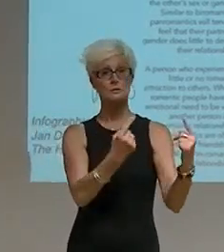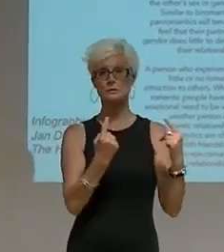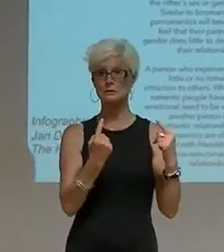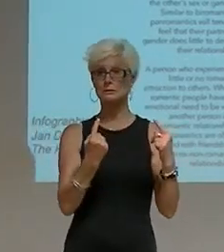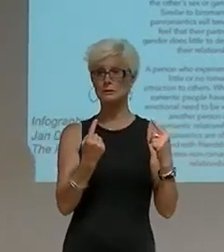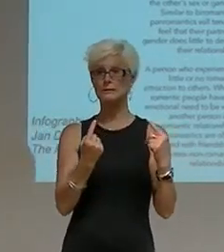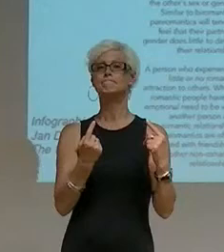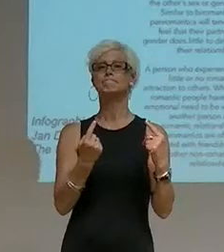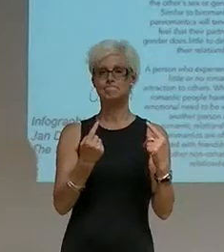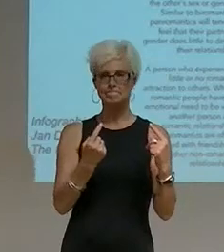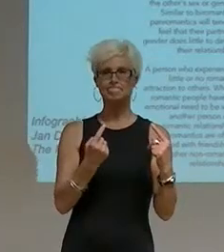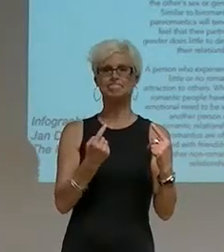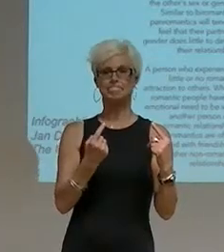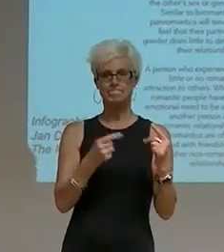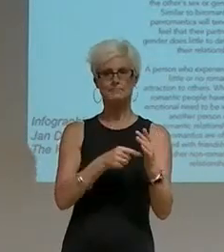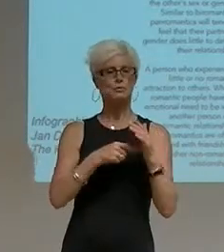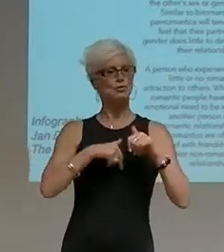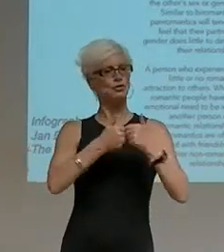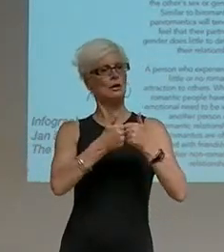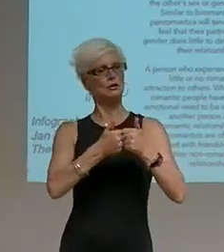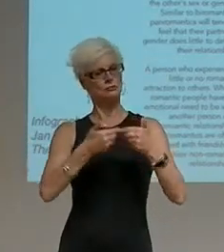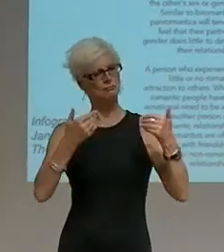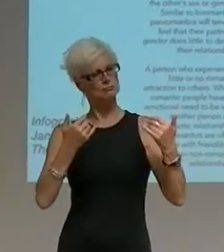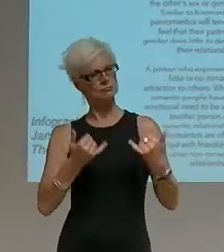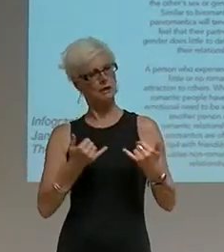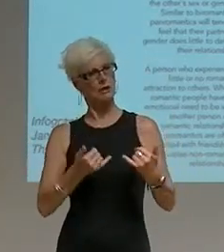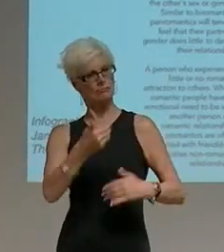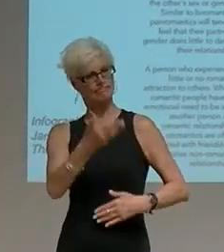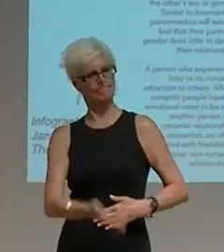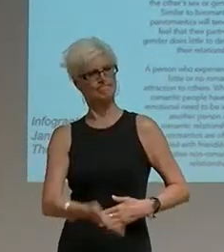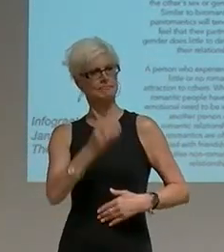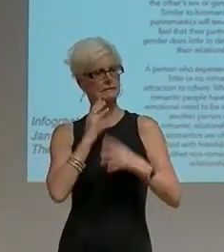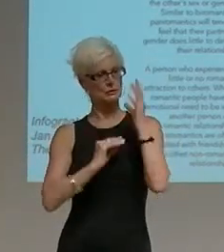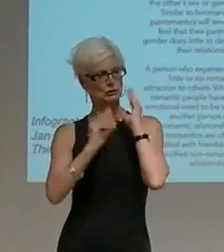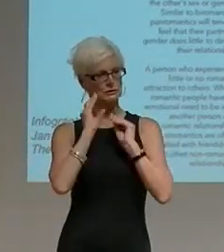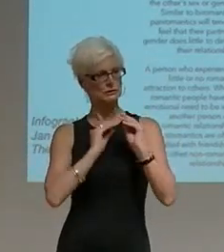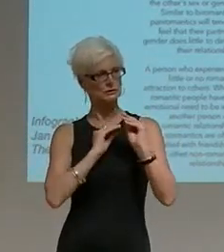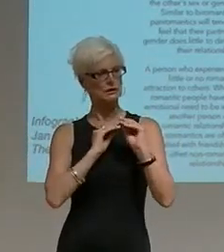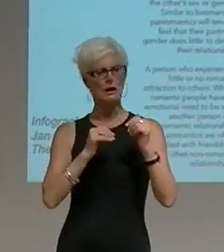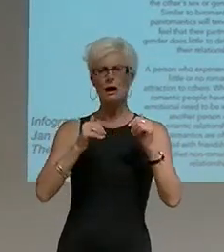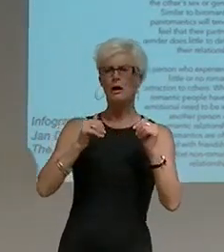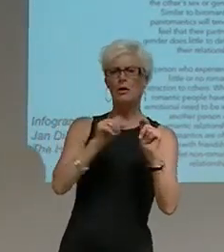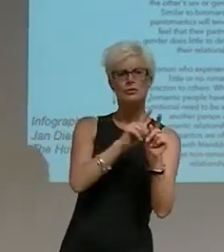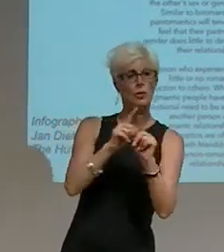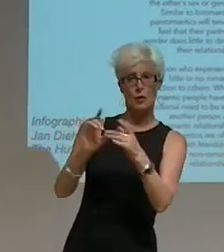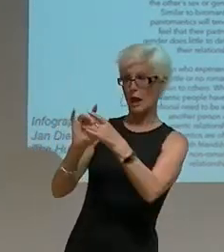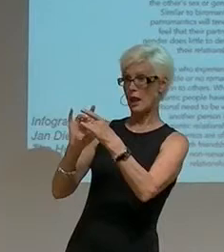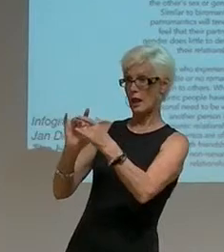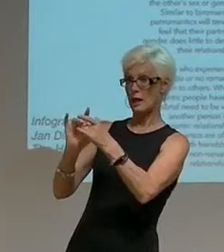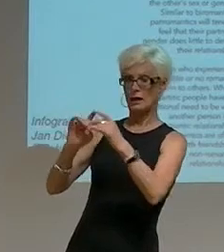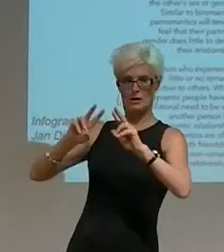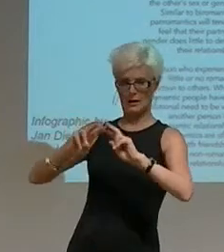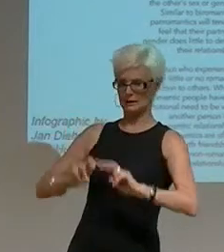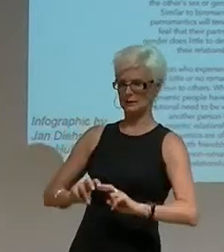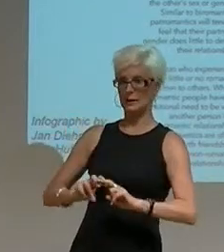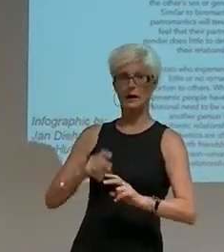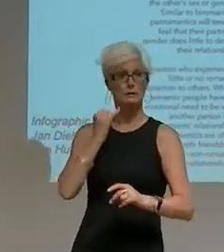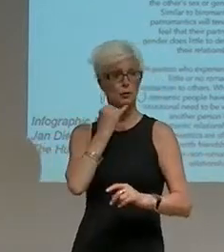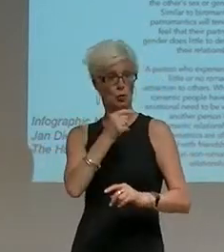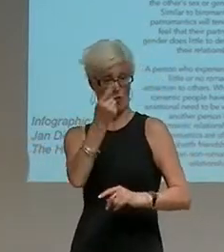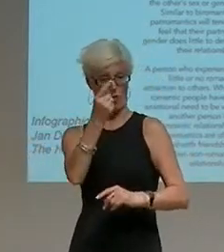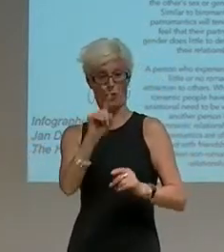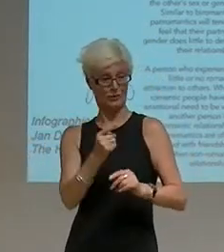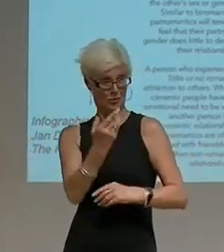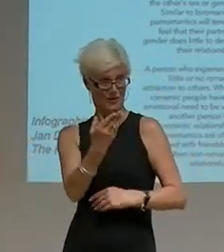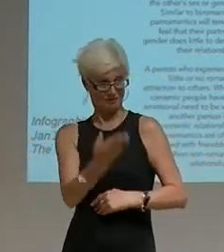to the challenge of identifying as asexual today, of navigating relationships with others when one is asexual, as well